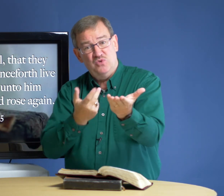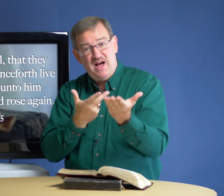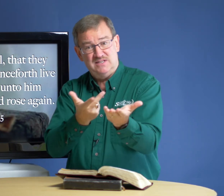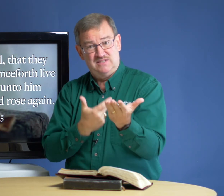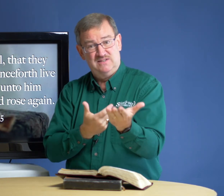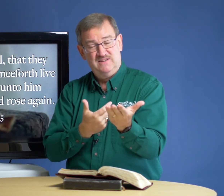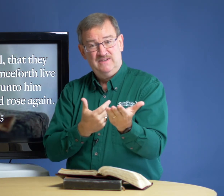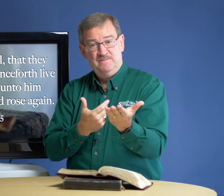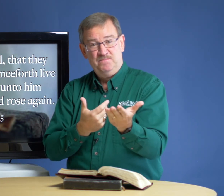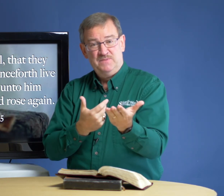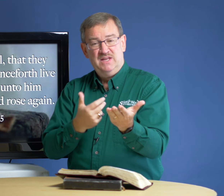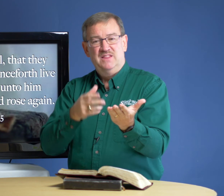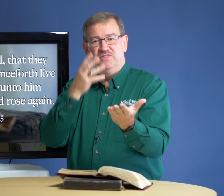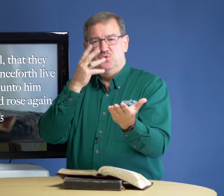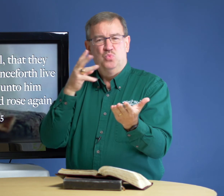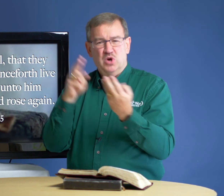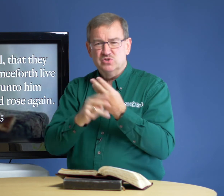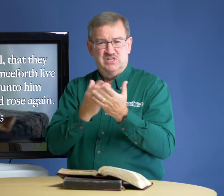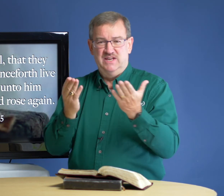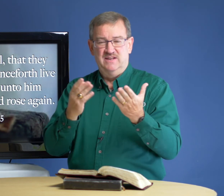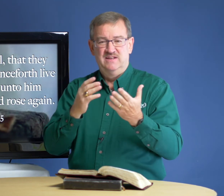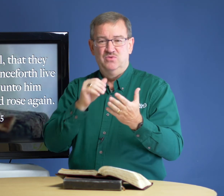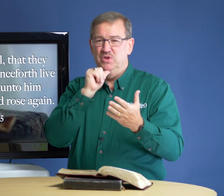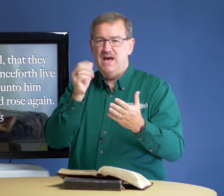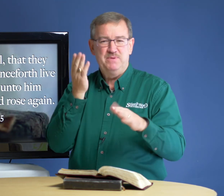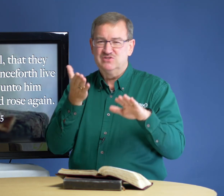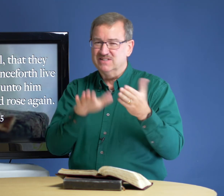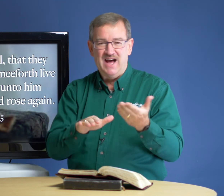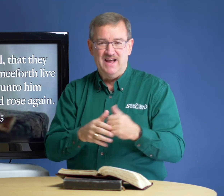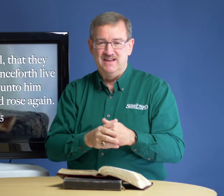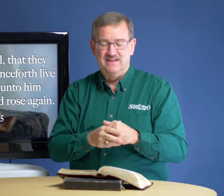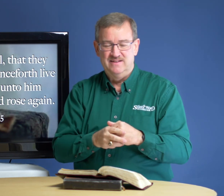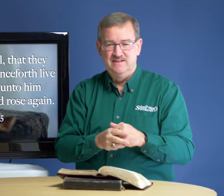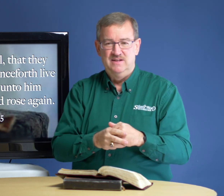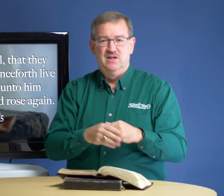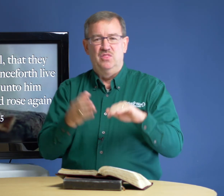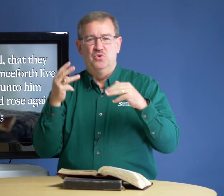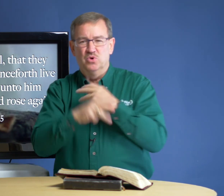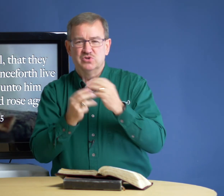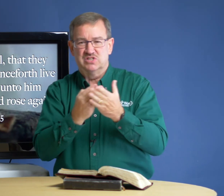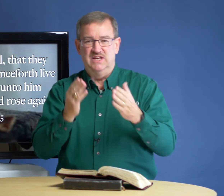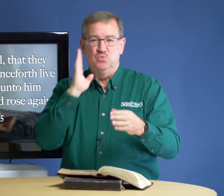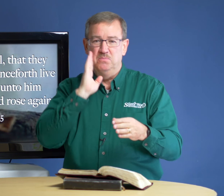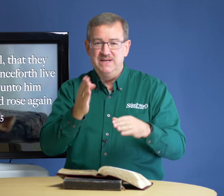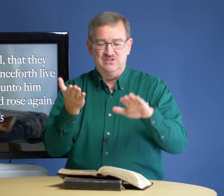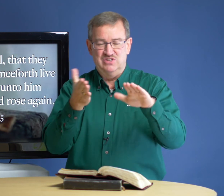us. The worst thing will not be to die. The worst thing will be to